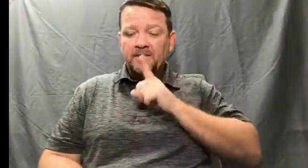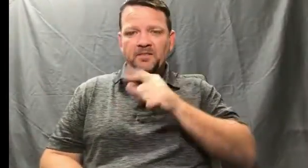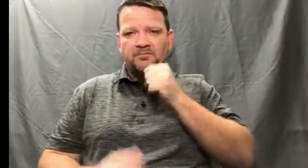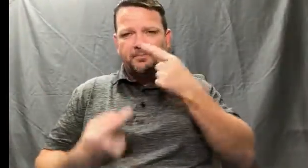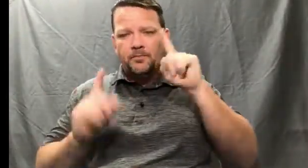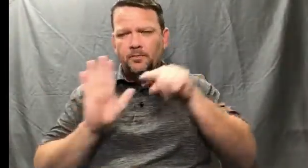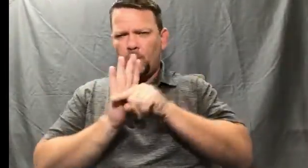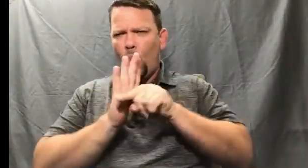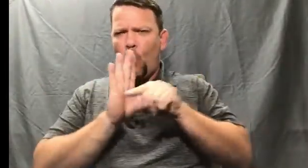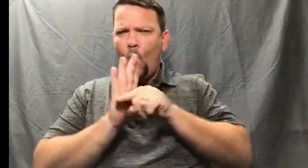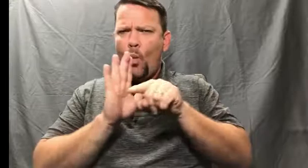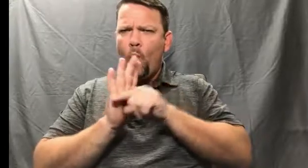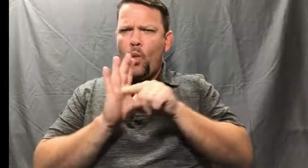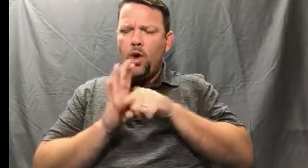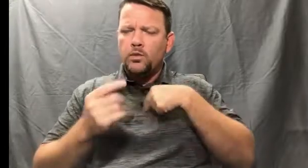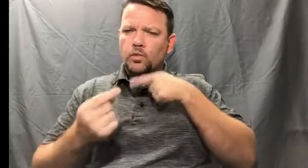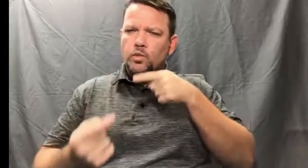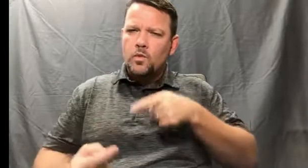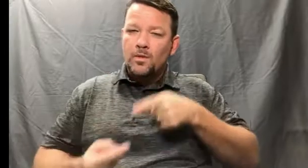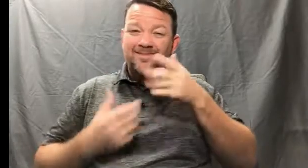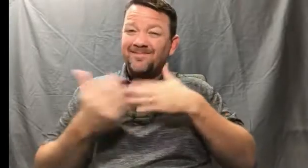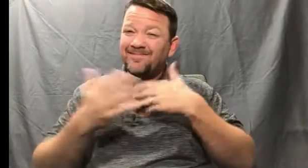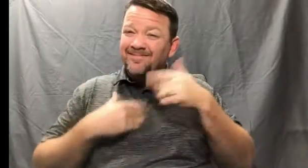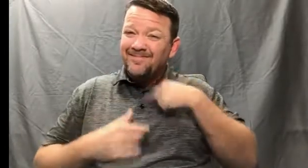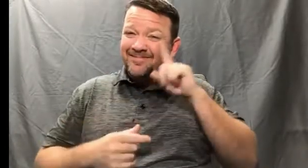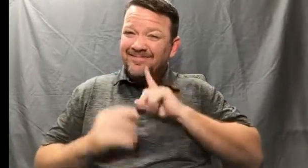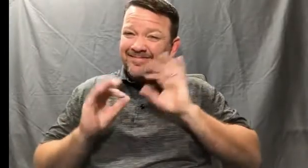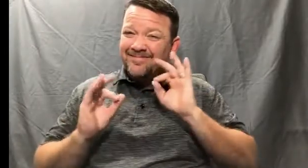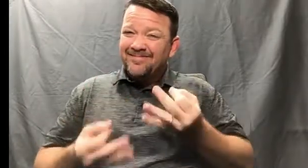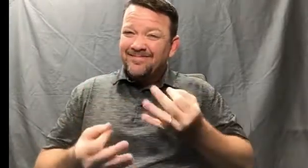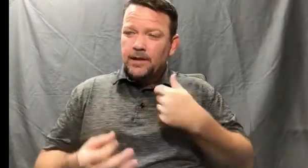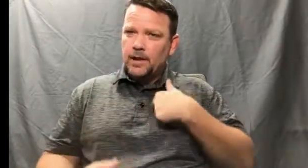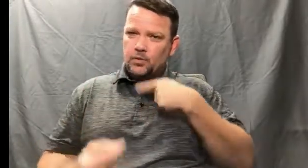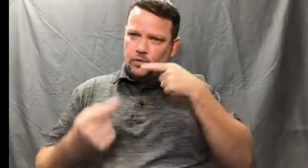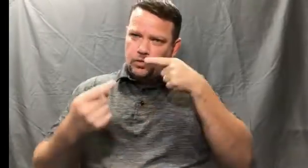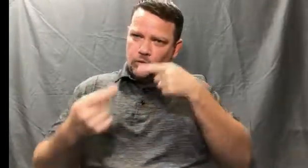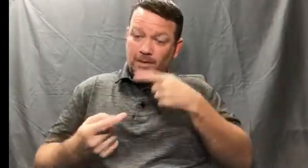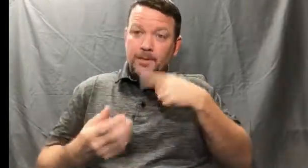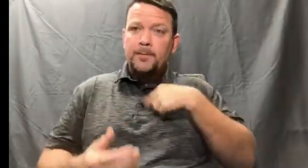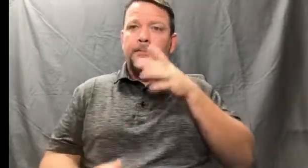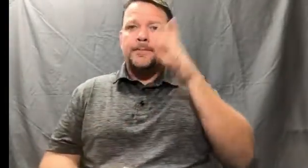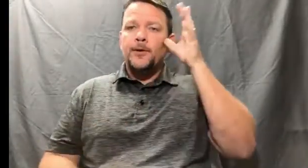patient for that. but, you know, deaf people think that... Have a negative view on that.